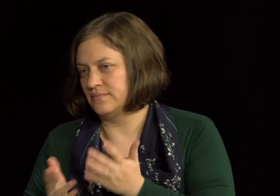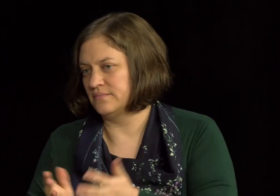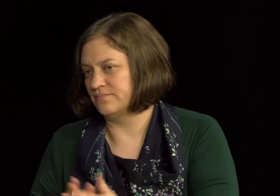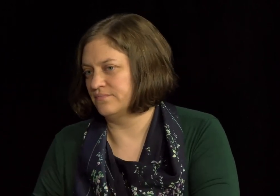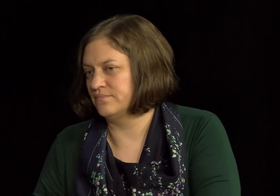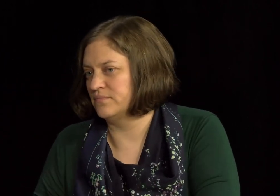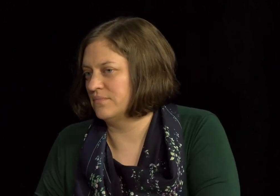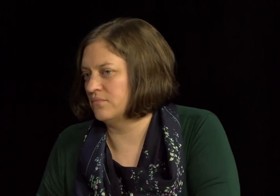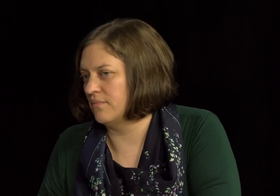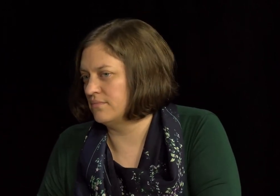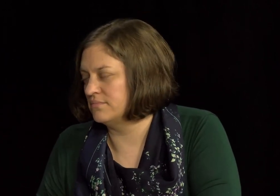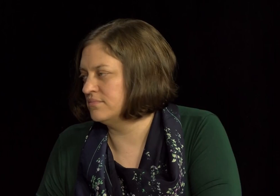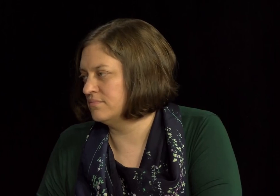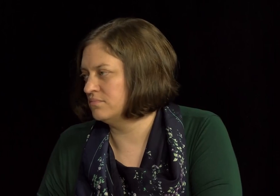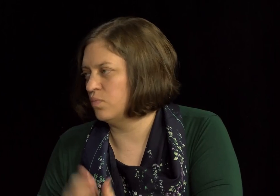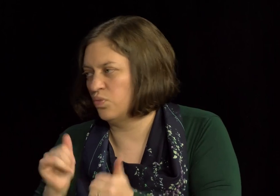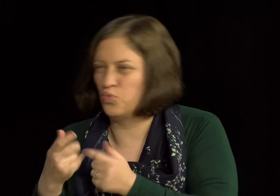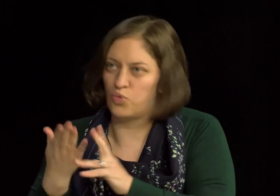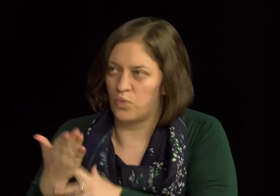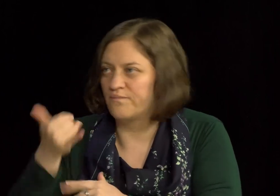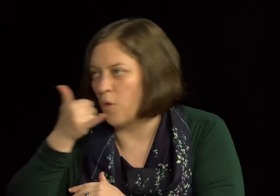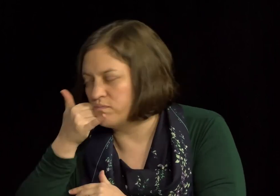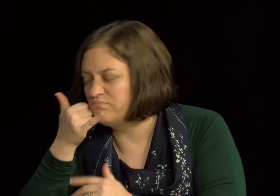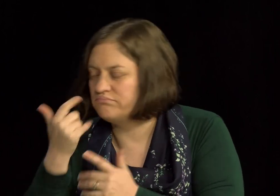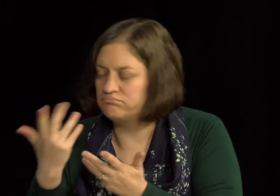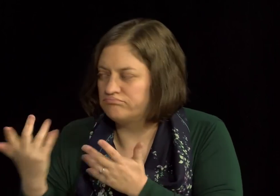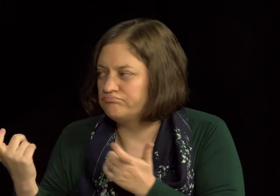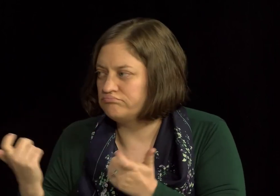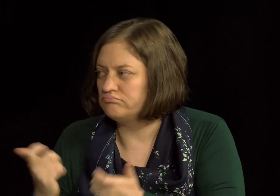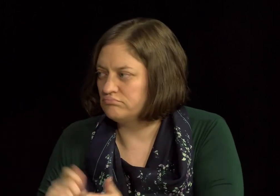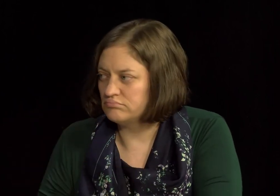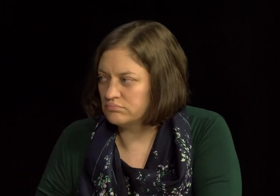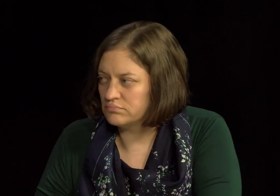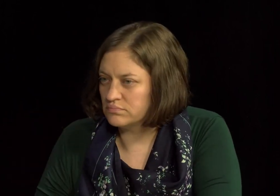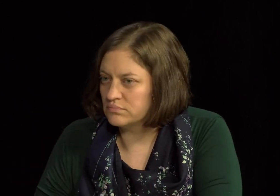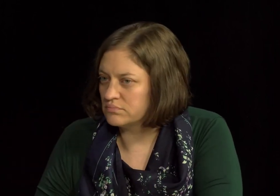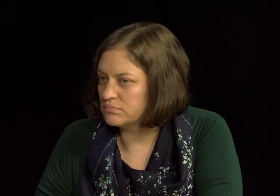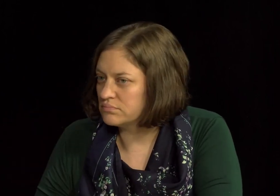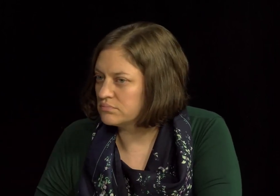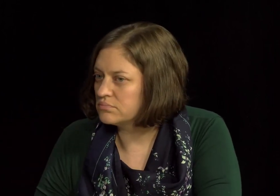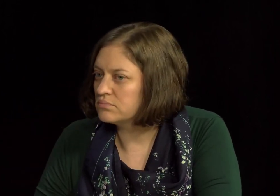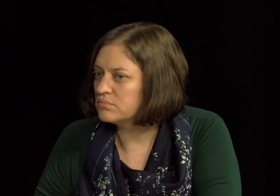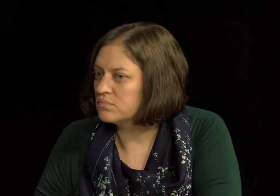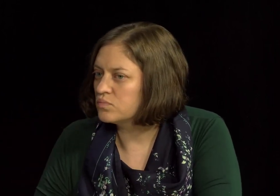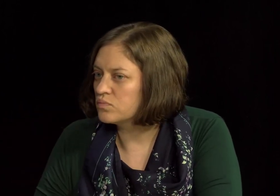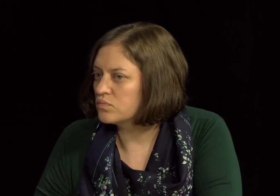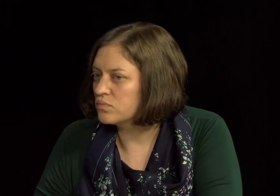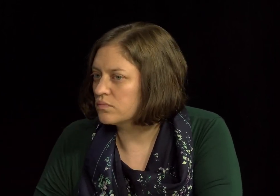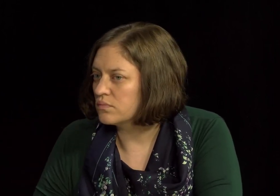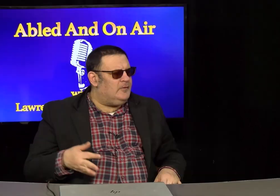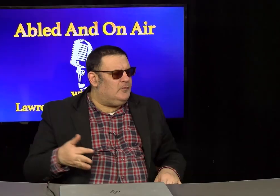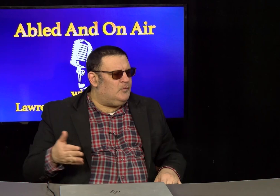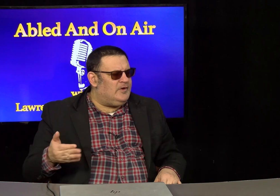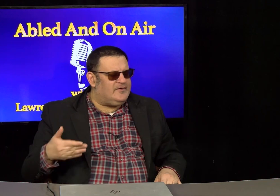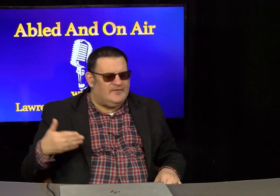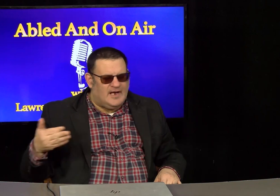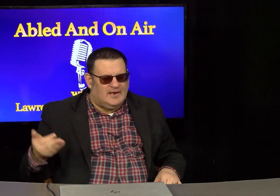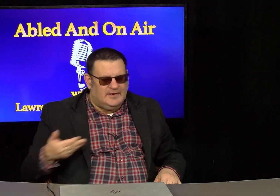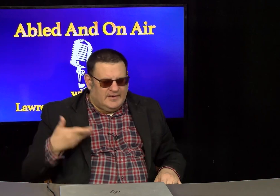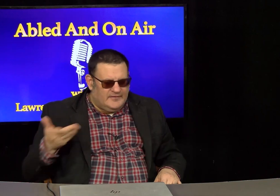around communication access. Um, so let's talk about that for a minute. Uh, let's, what, what exactly is